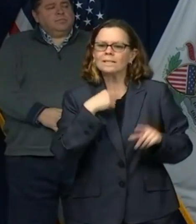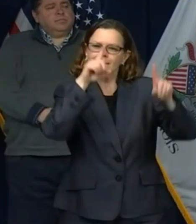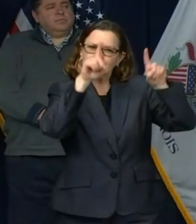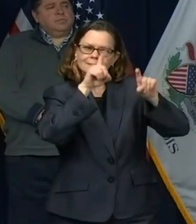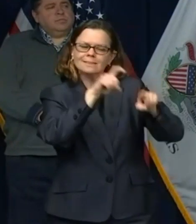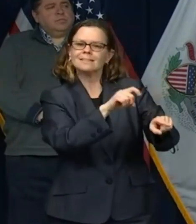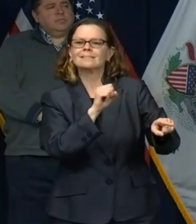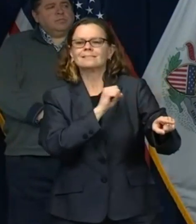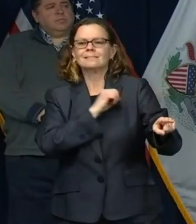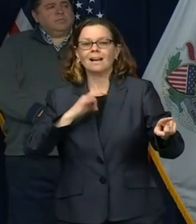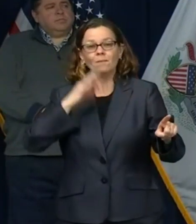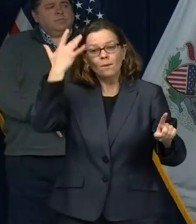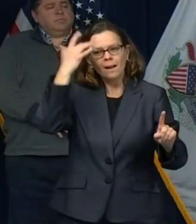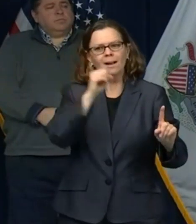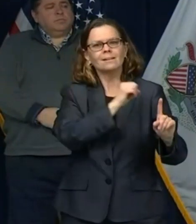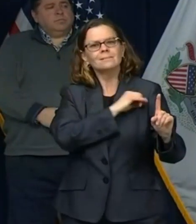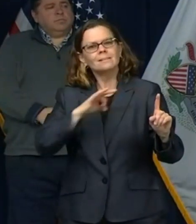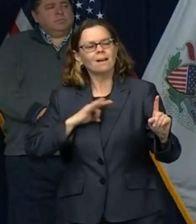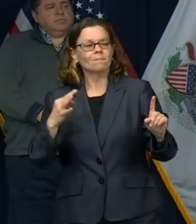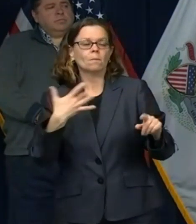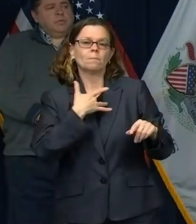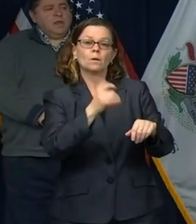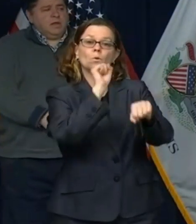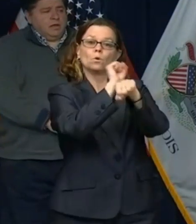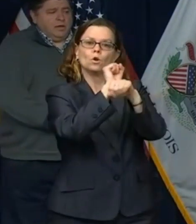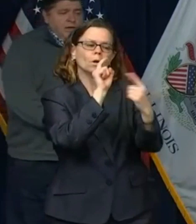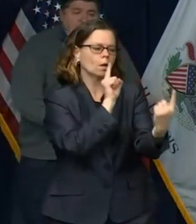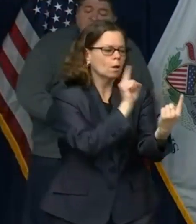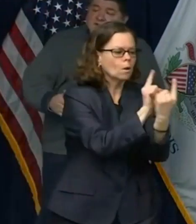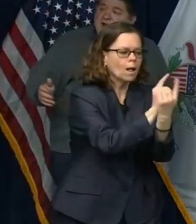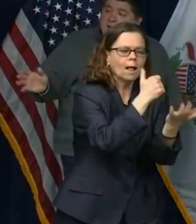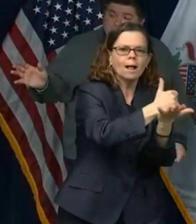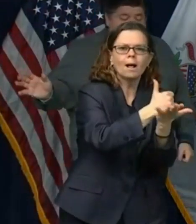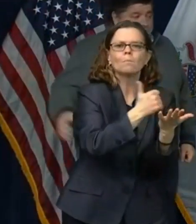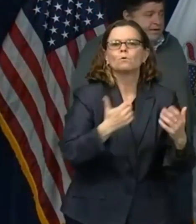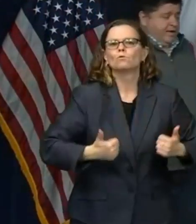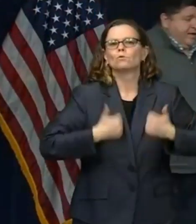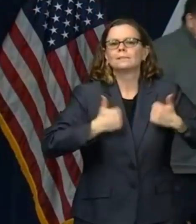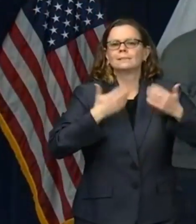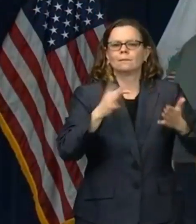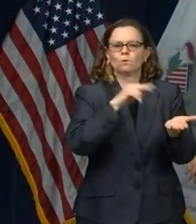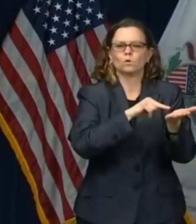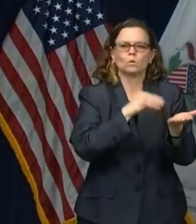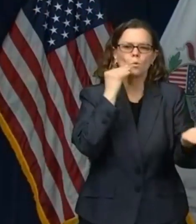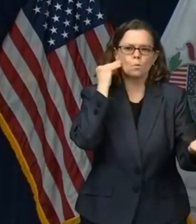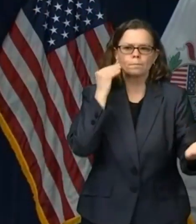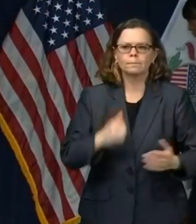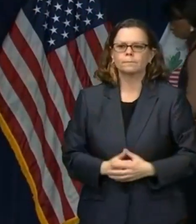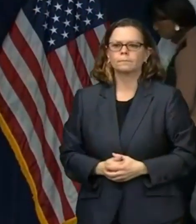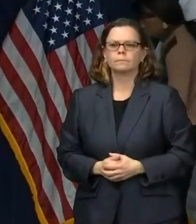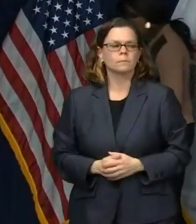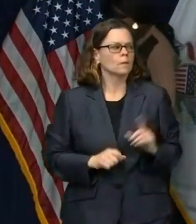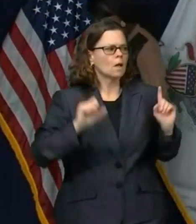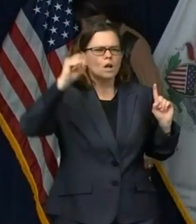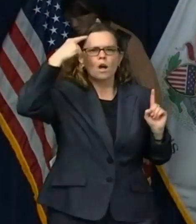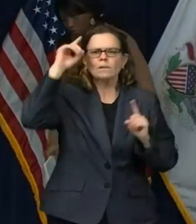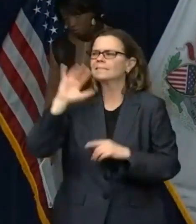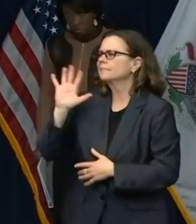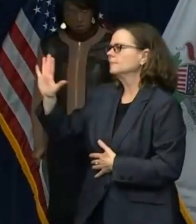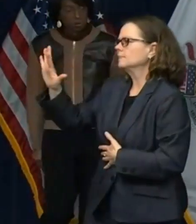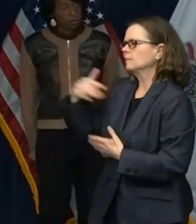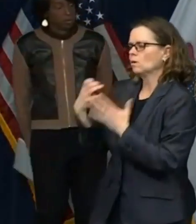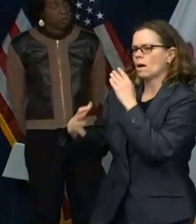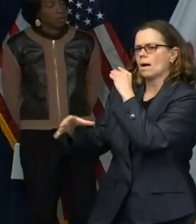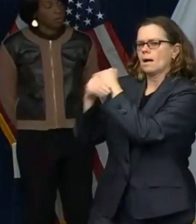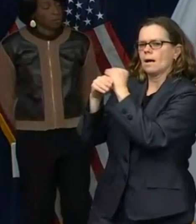have infection unbeknownst to themselves. It is an option. It is an option, however, for a county public health